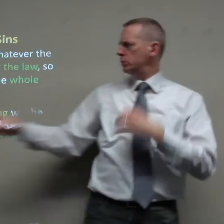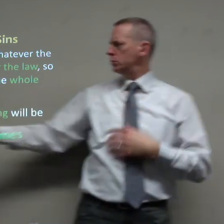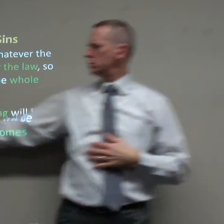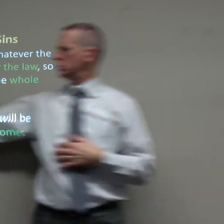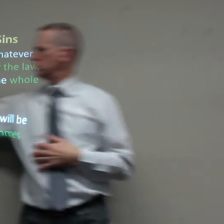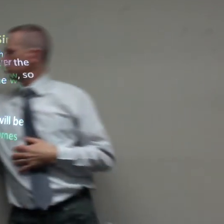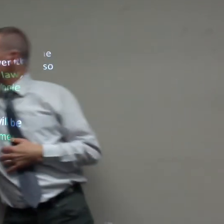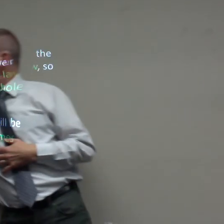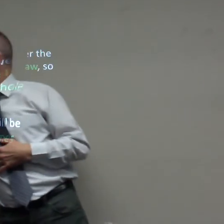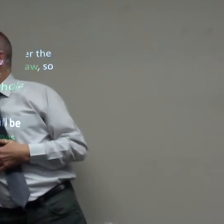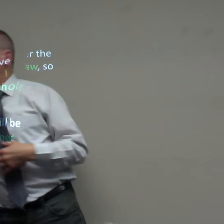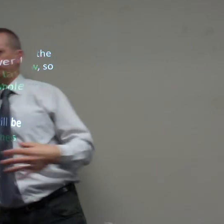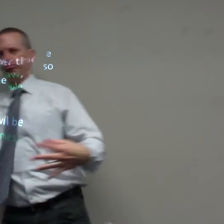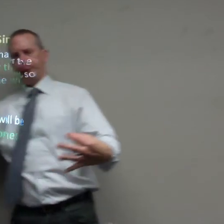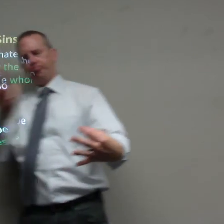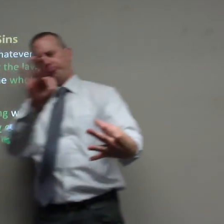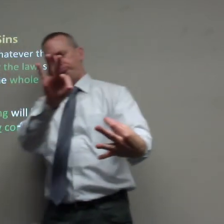Shall be justified in this life.